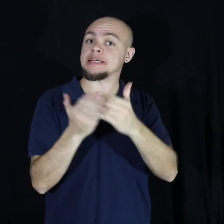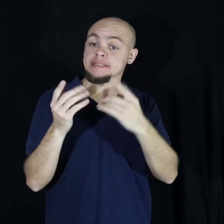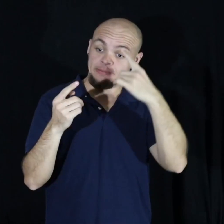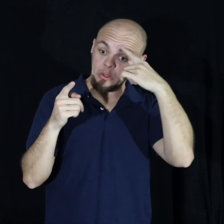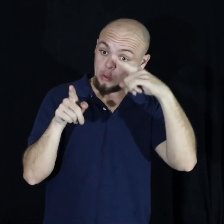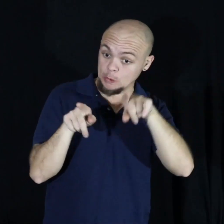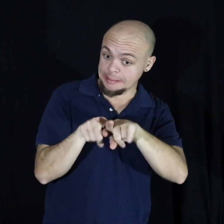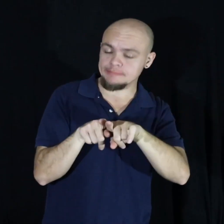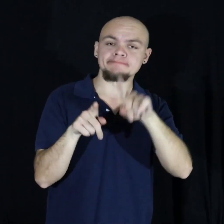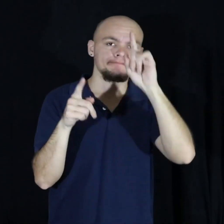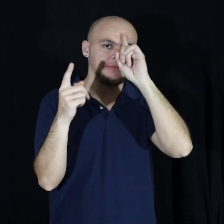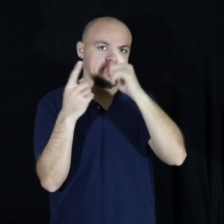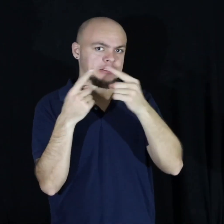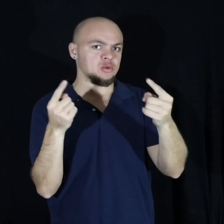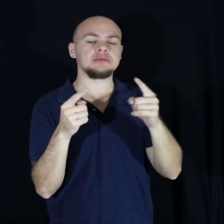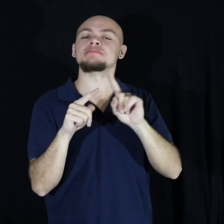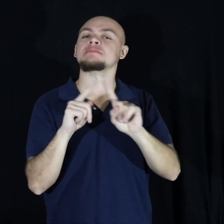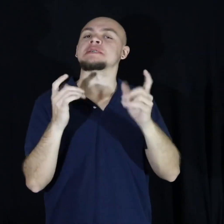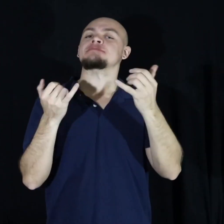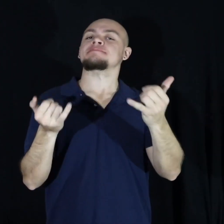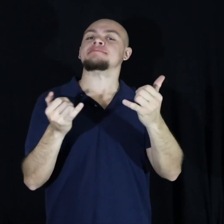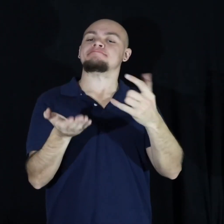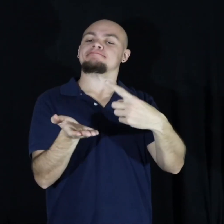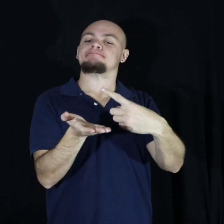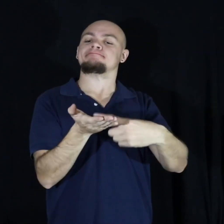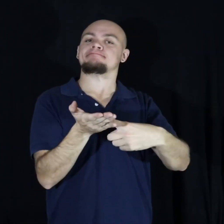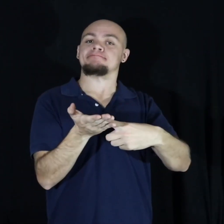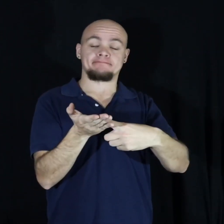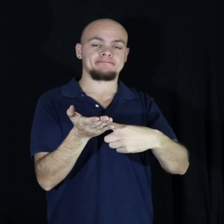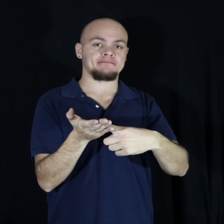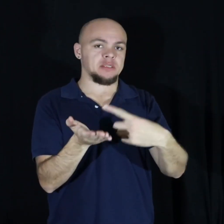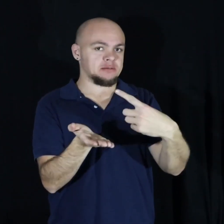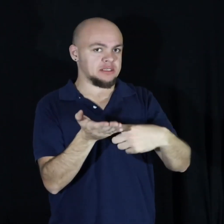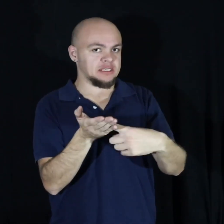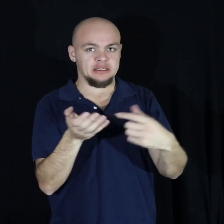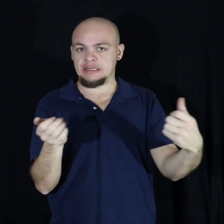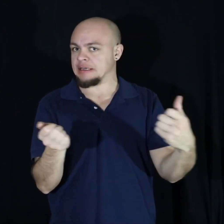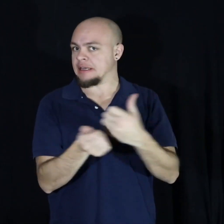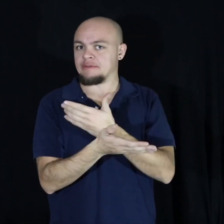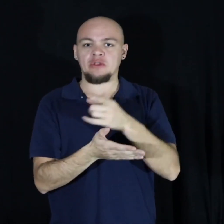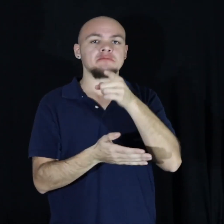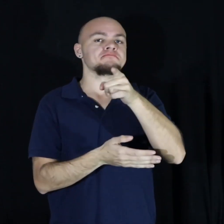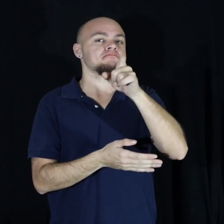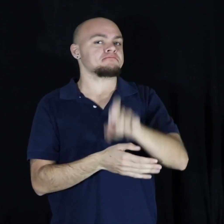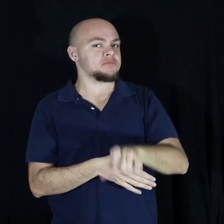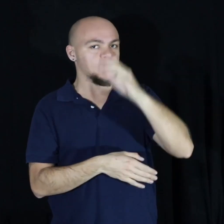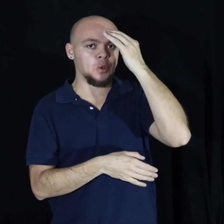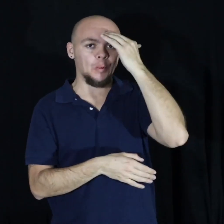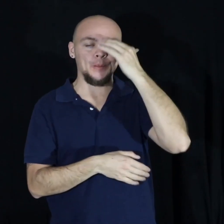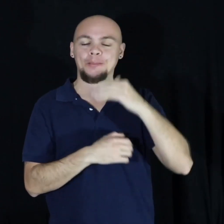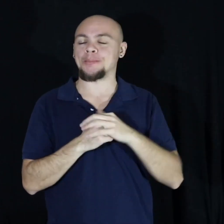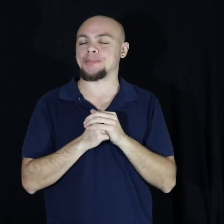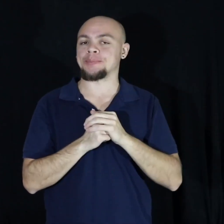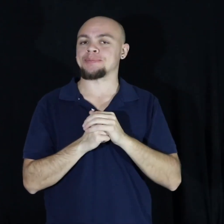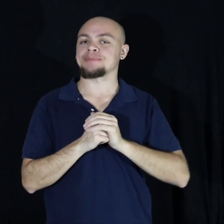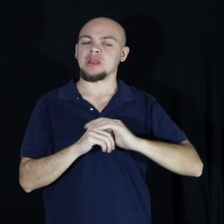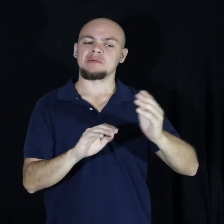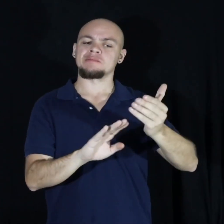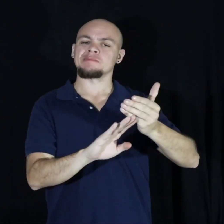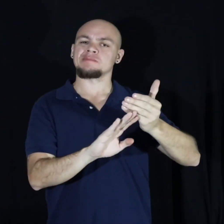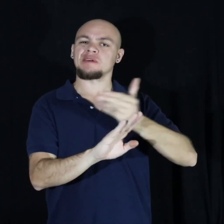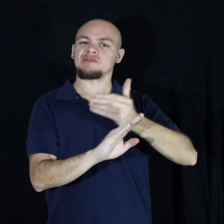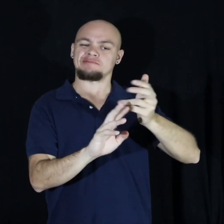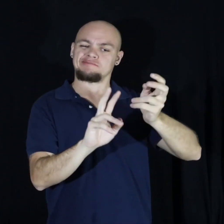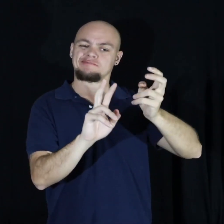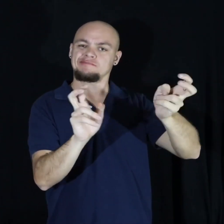will disagree but throughout today's session I will discuss everything you need to know but before I start with what I